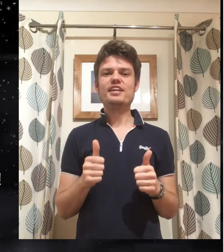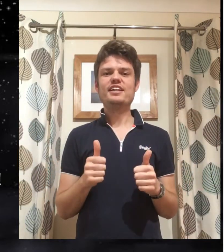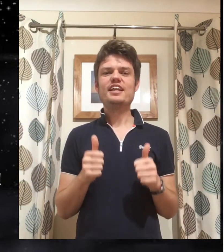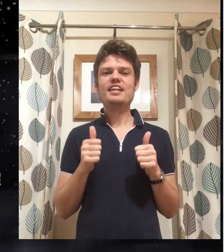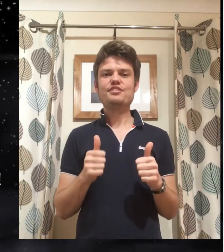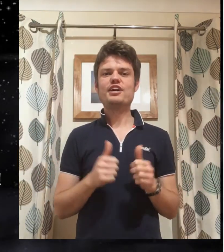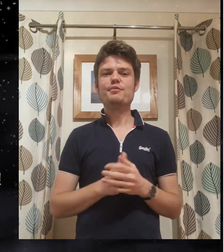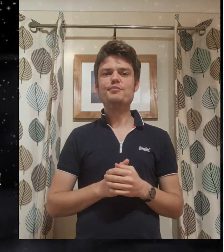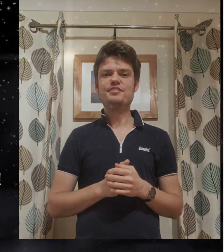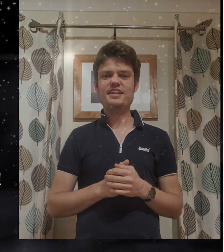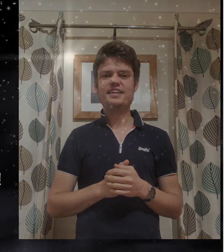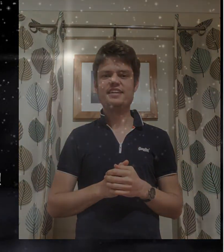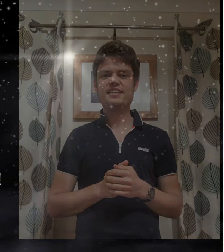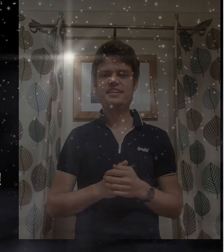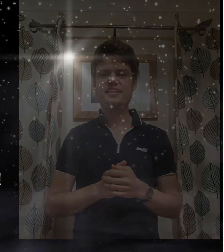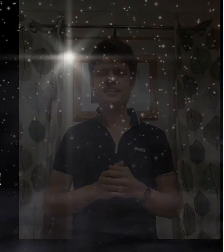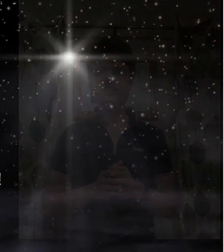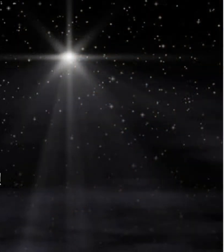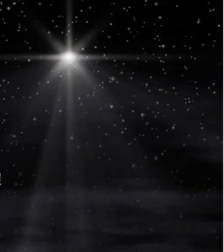brilliant let's try it with the music